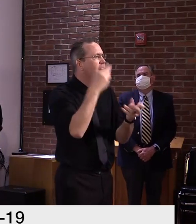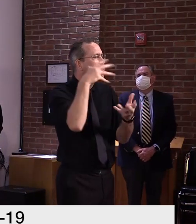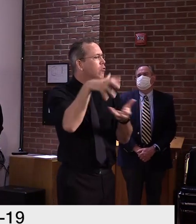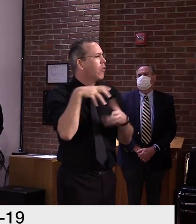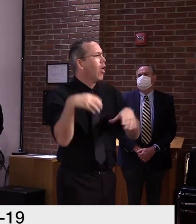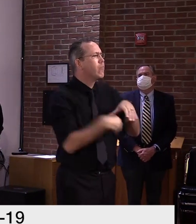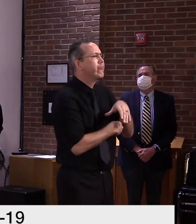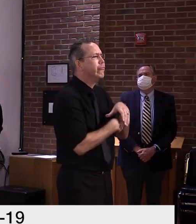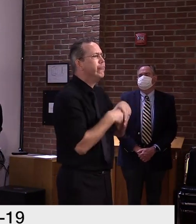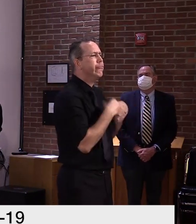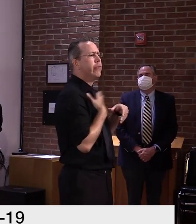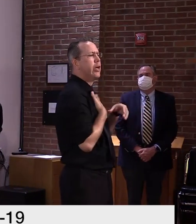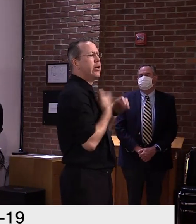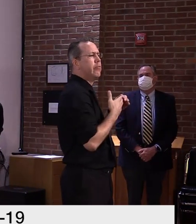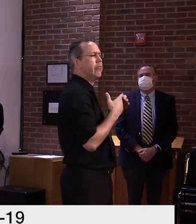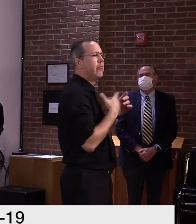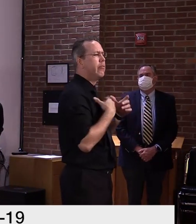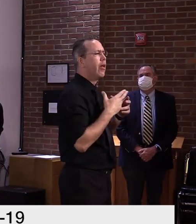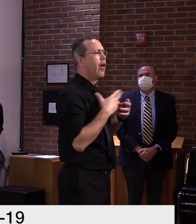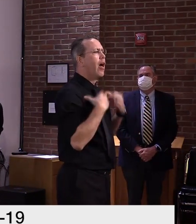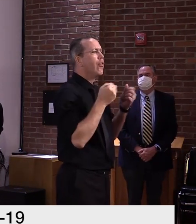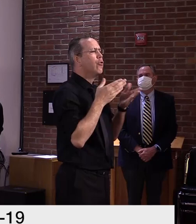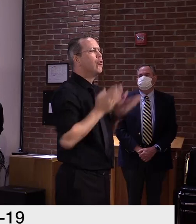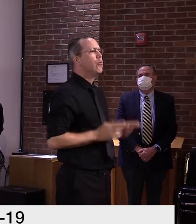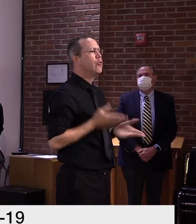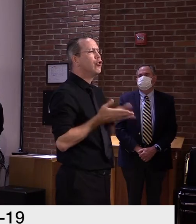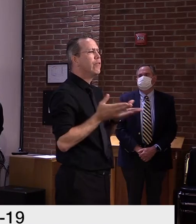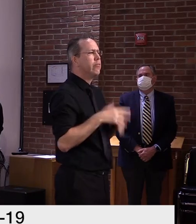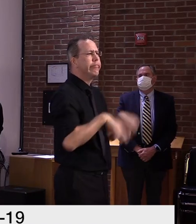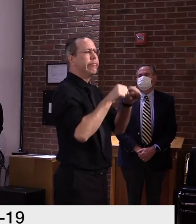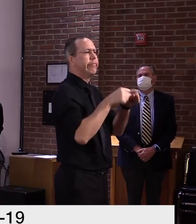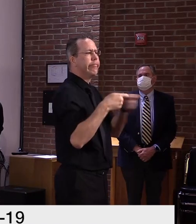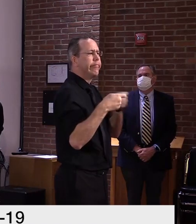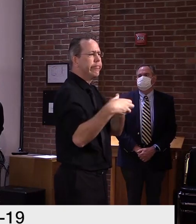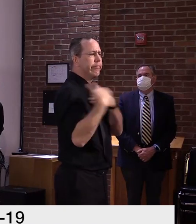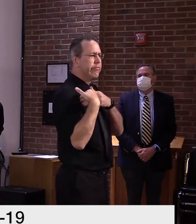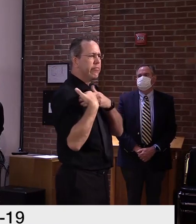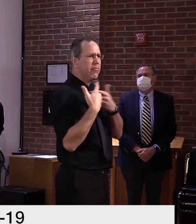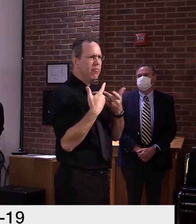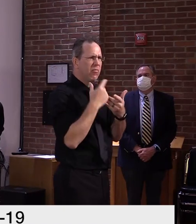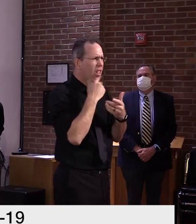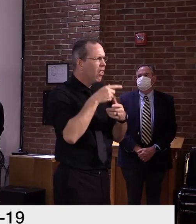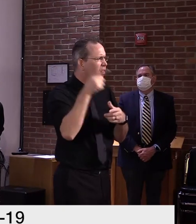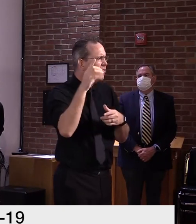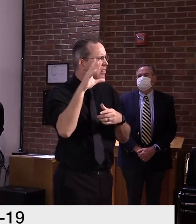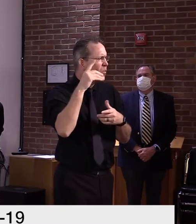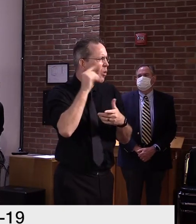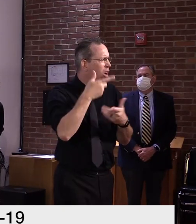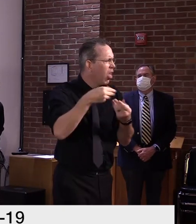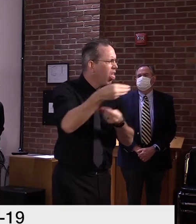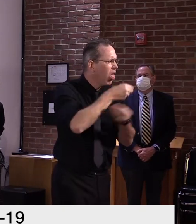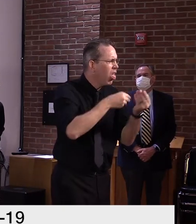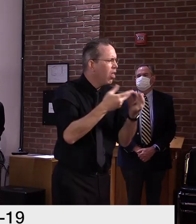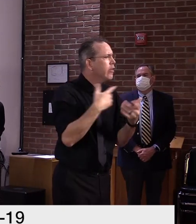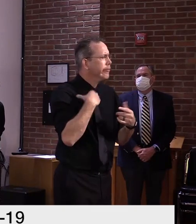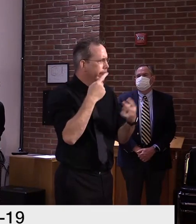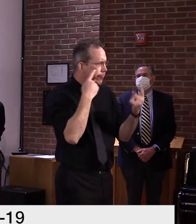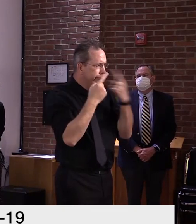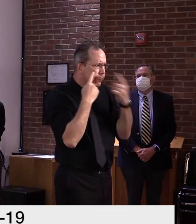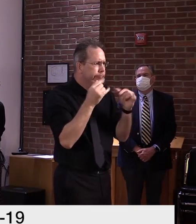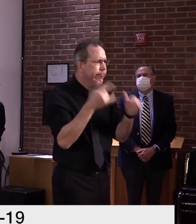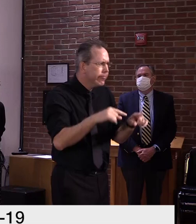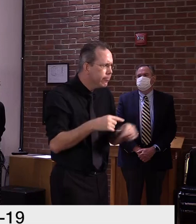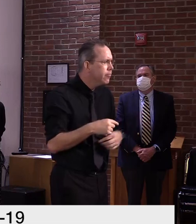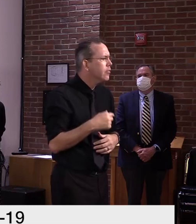HHS, but you also see some reports about perhaps the platforms and the data platforms weren't robust